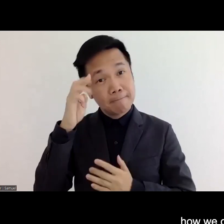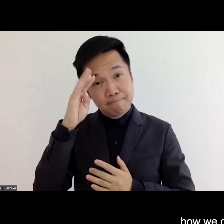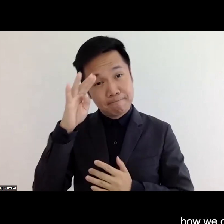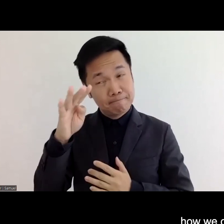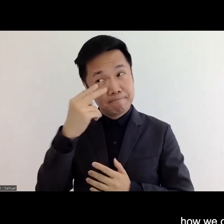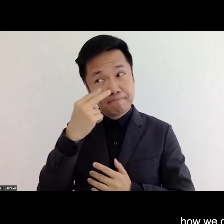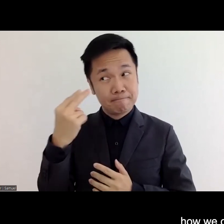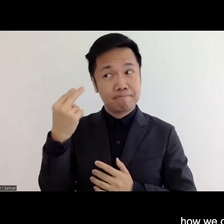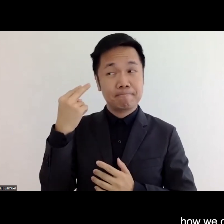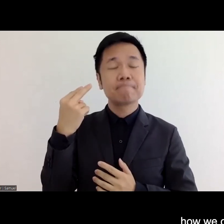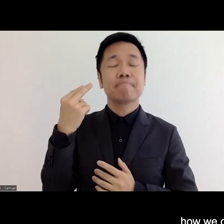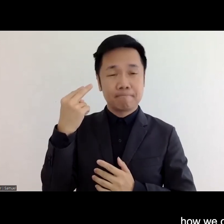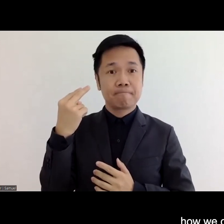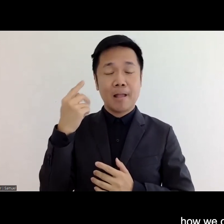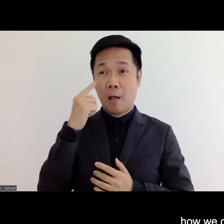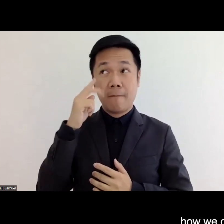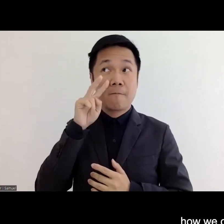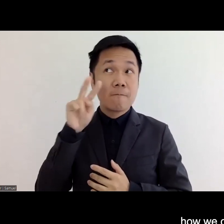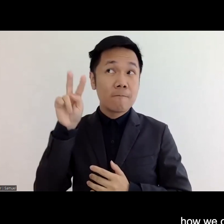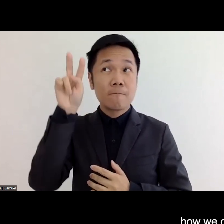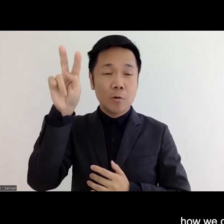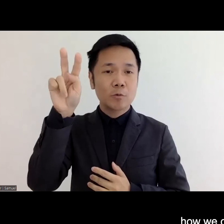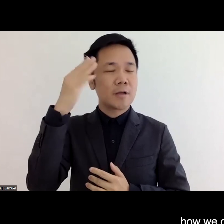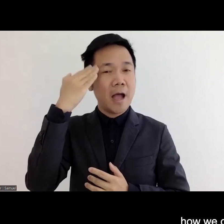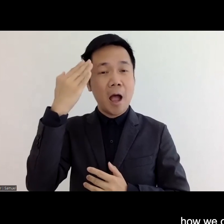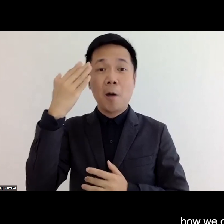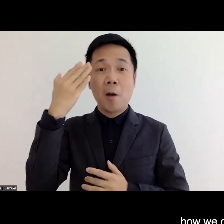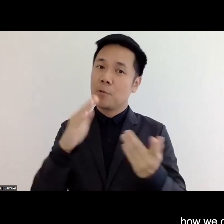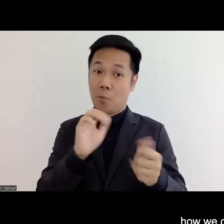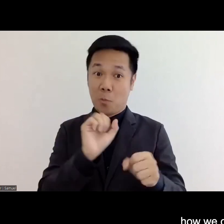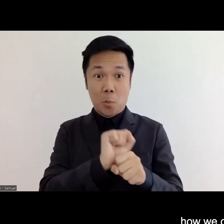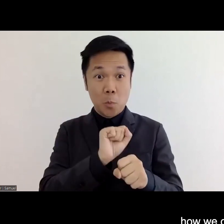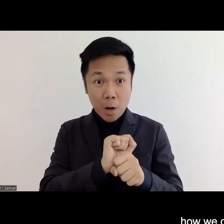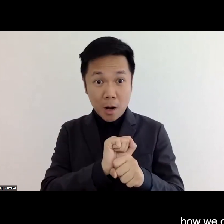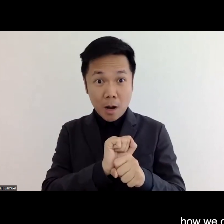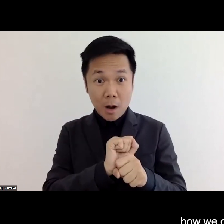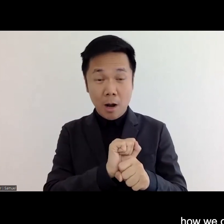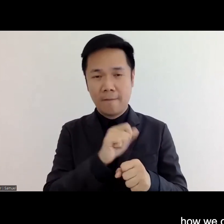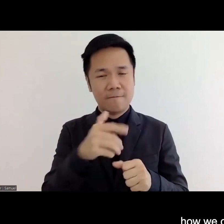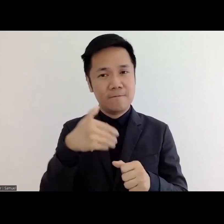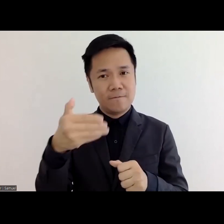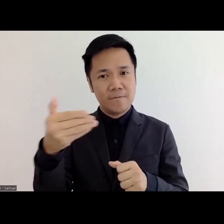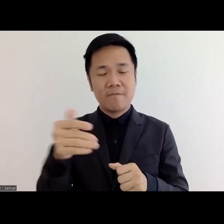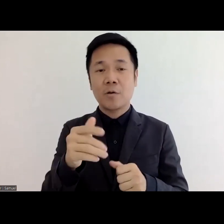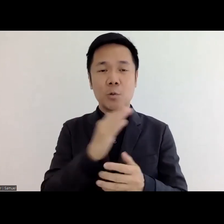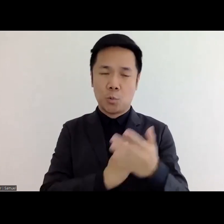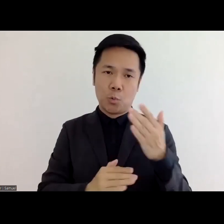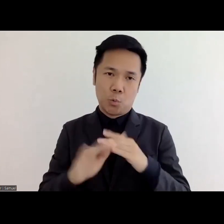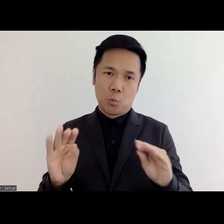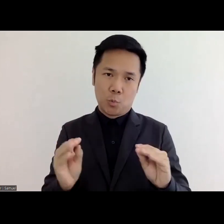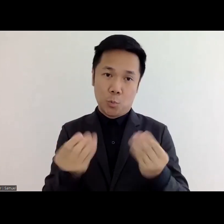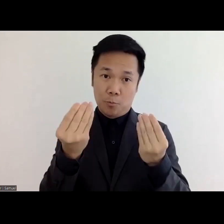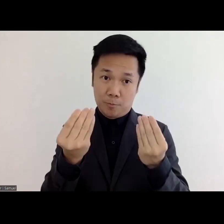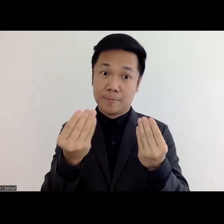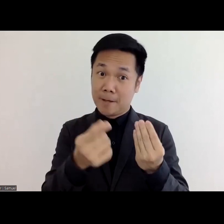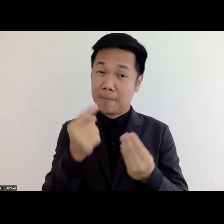how we can ensure uh employment rights for our youth with disabilities so